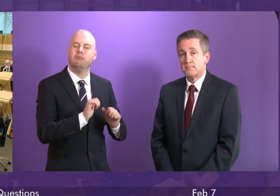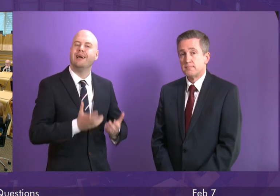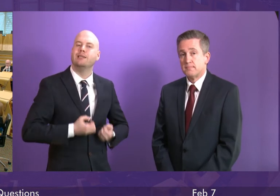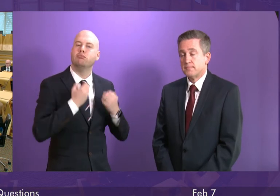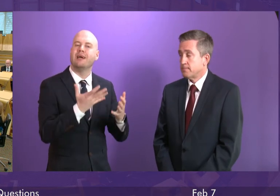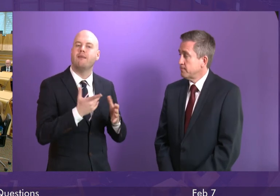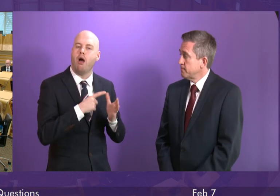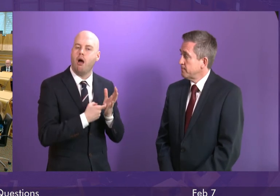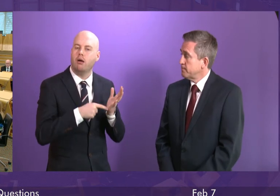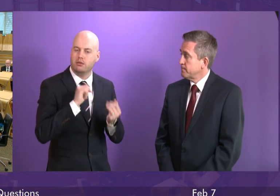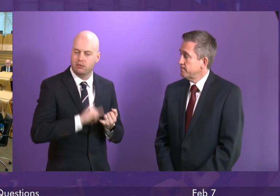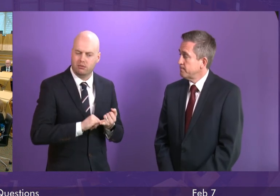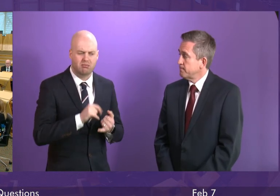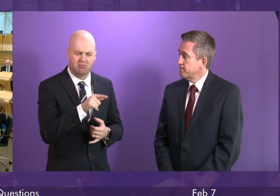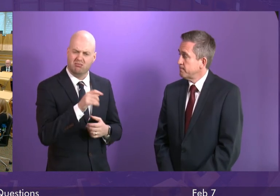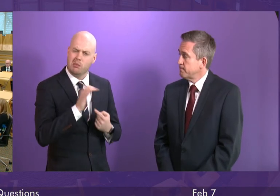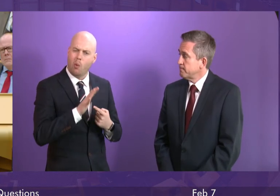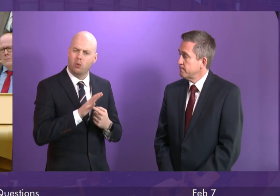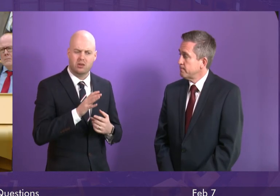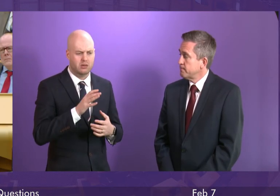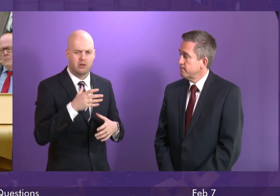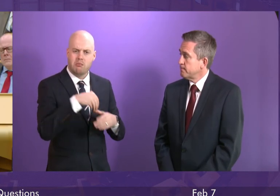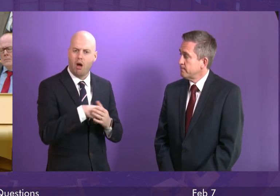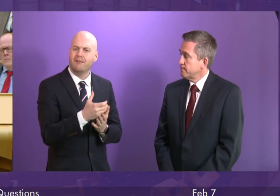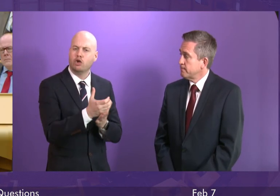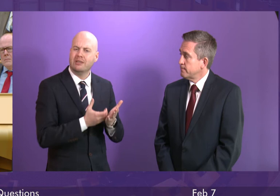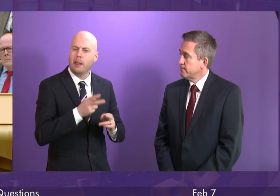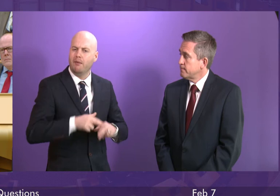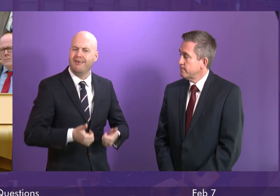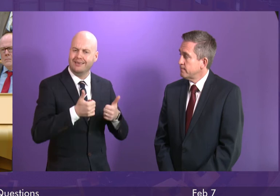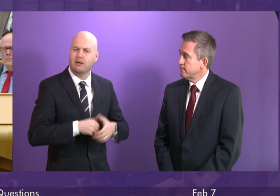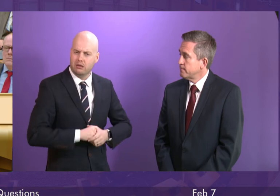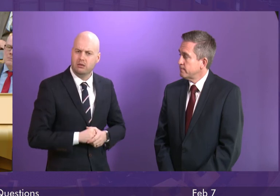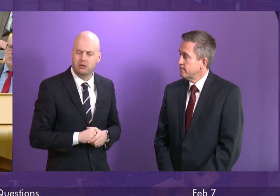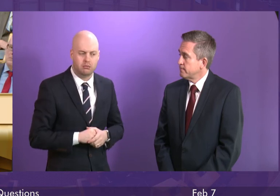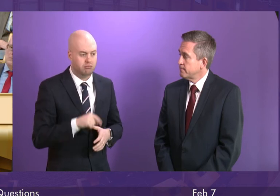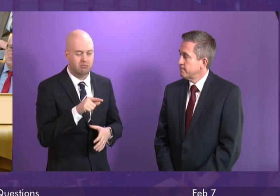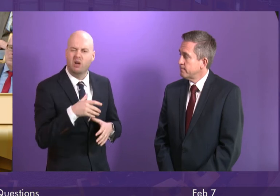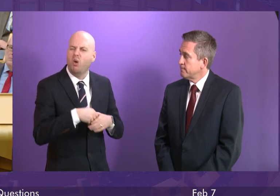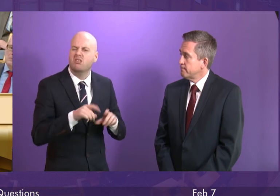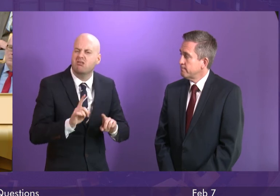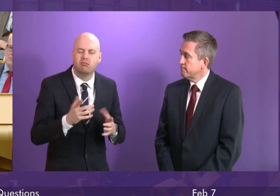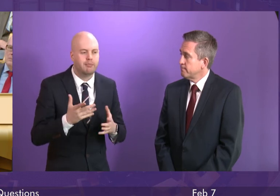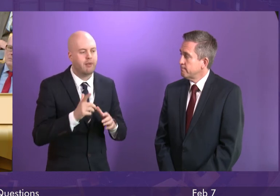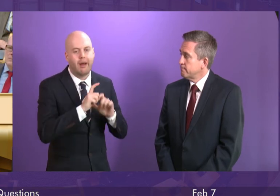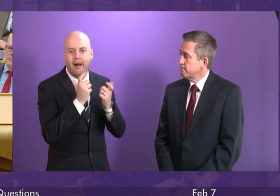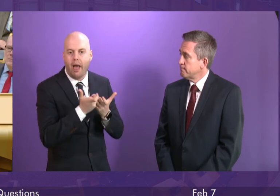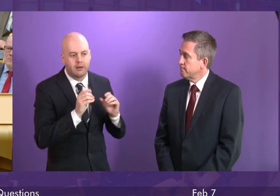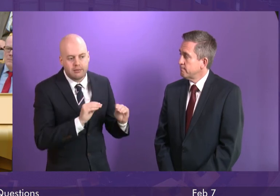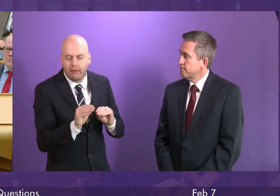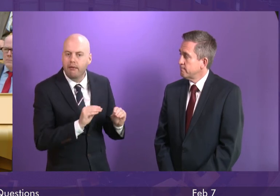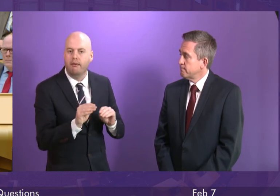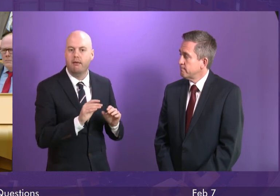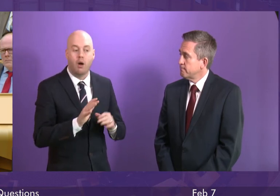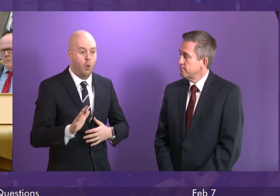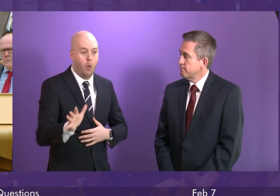of the broad general education under Curriculum for Excellence. This includes class music lessons including when an instrument is taught on a